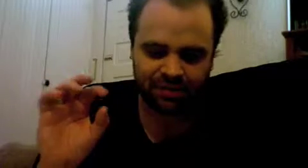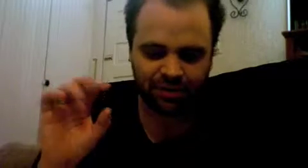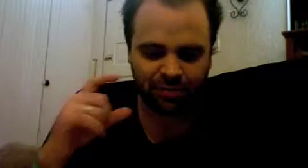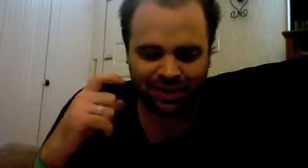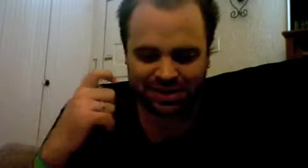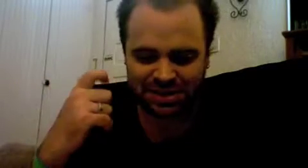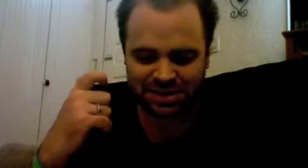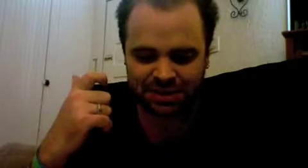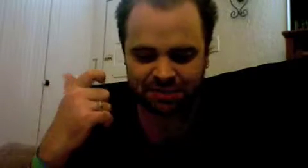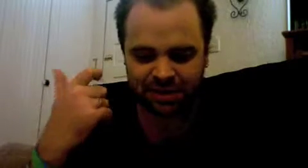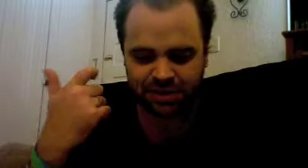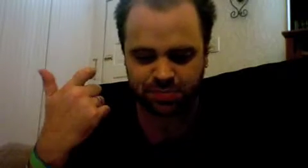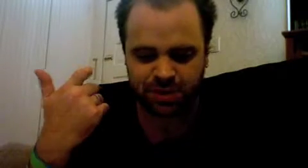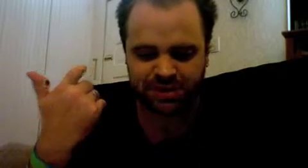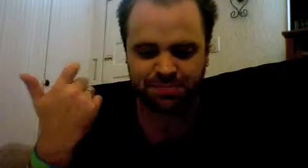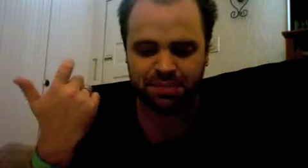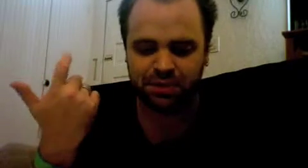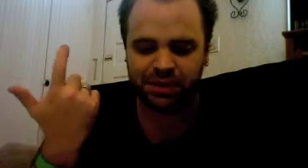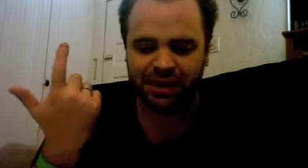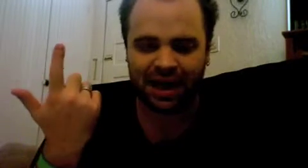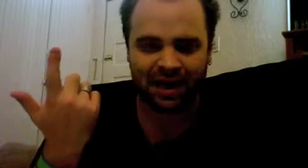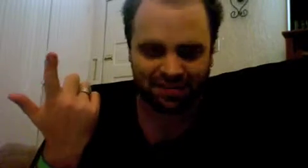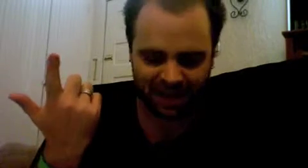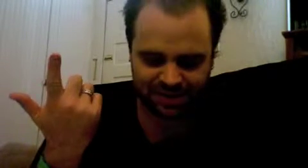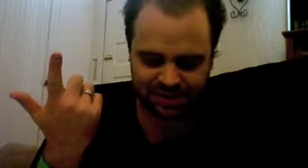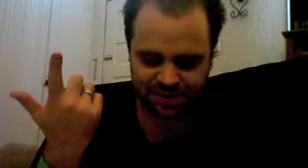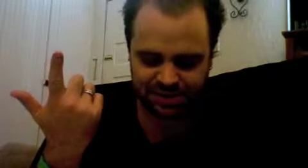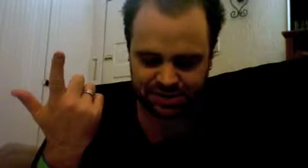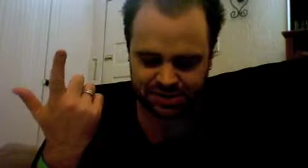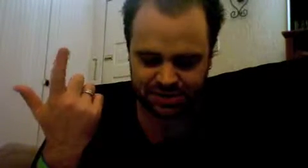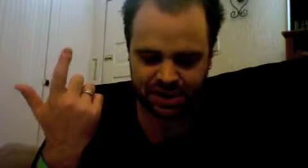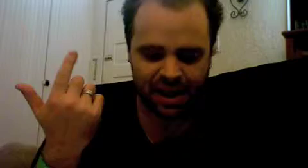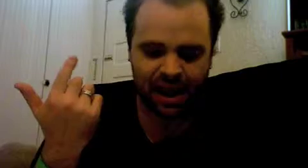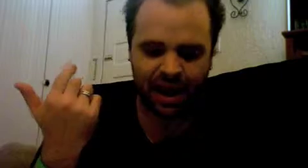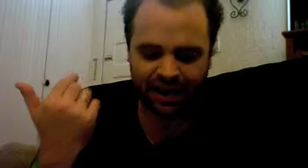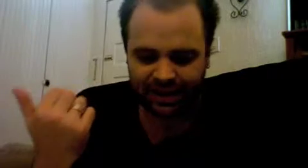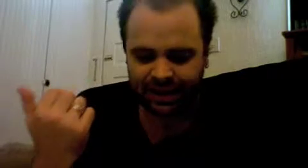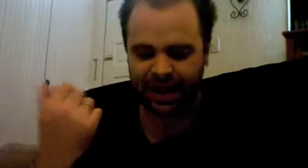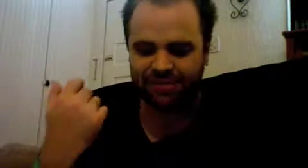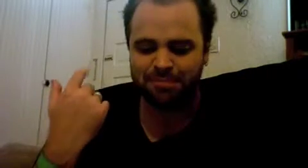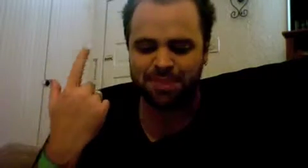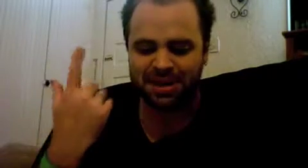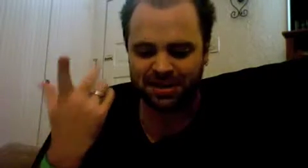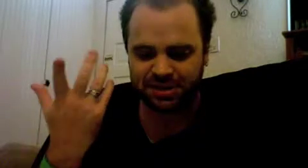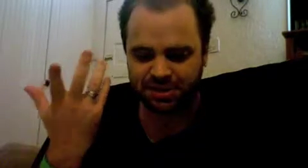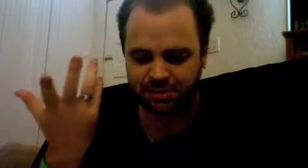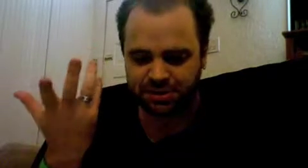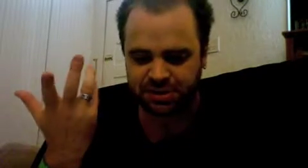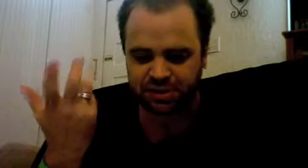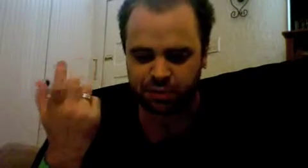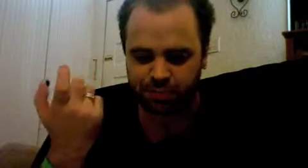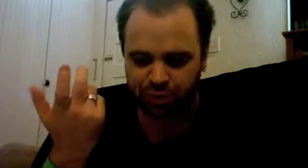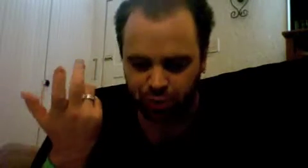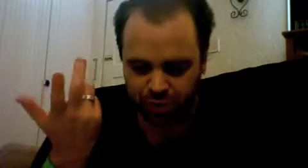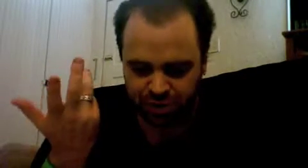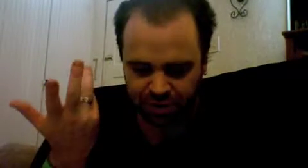not to be conceived and expressed merely as essence i.e. as immediate substance or pure self